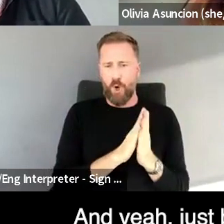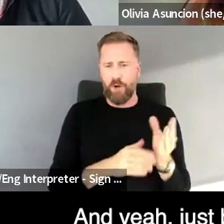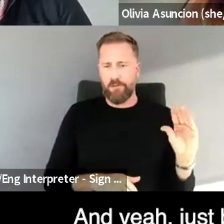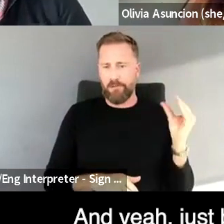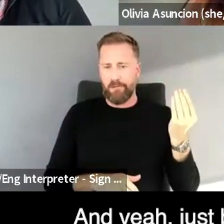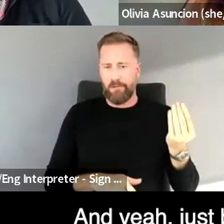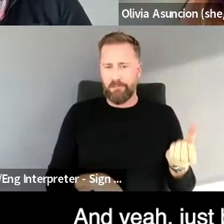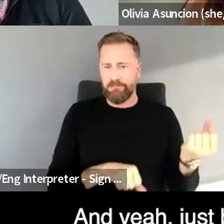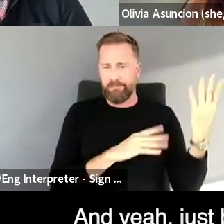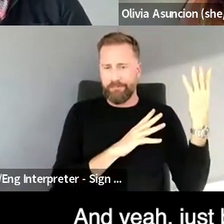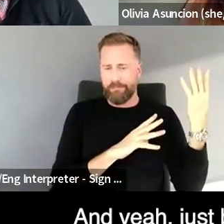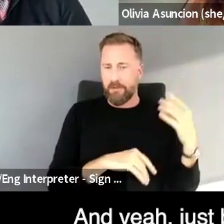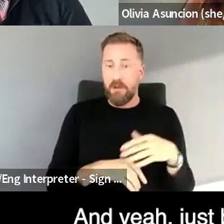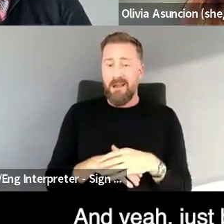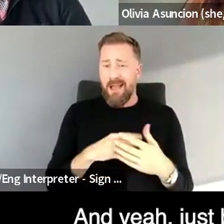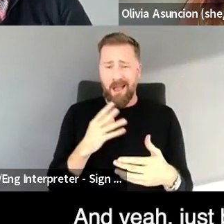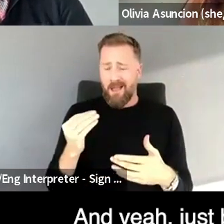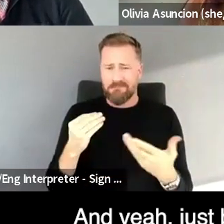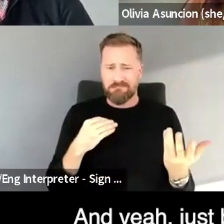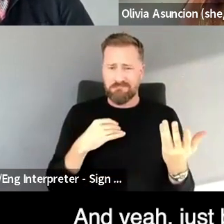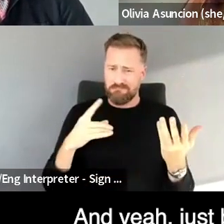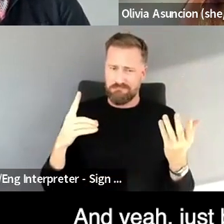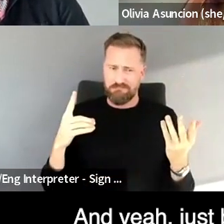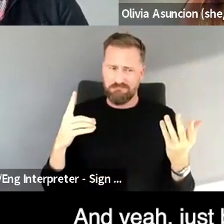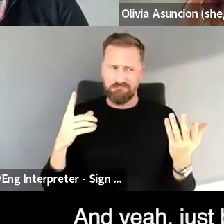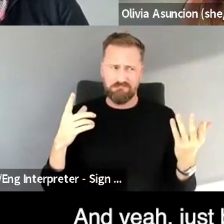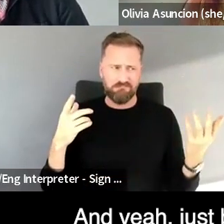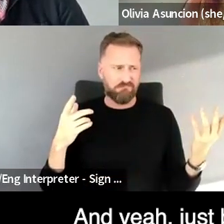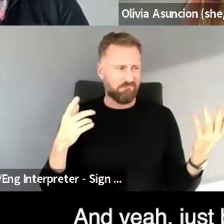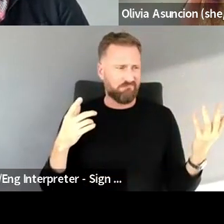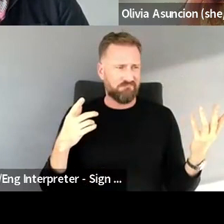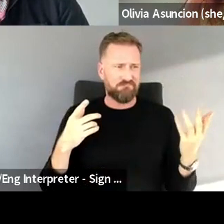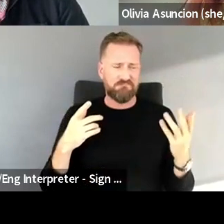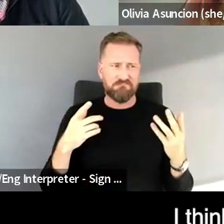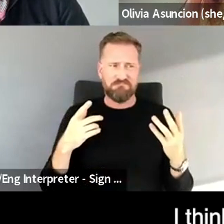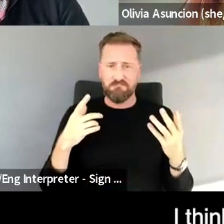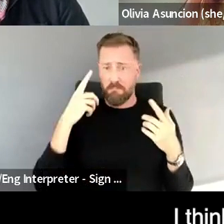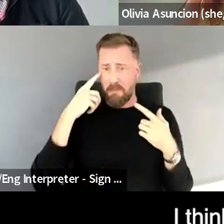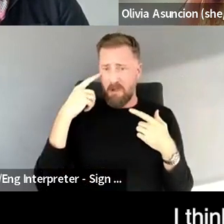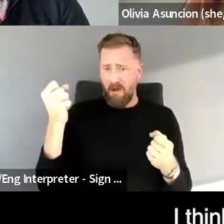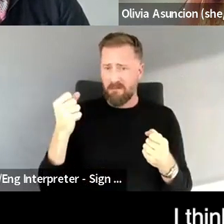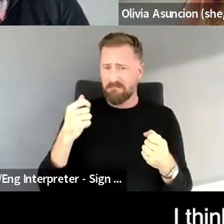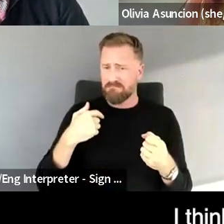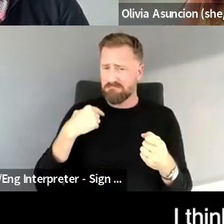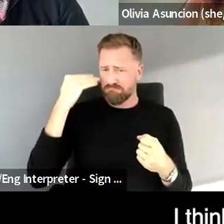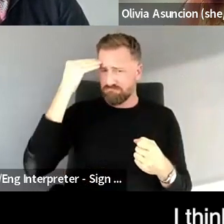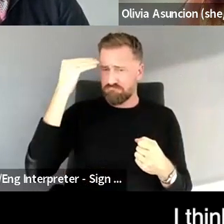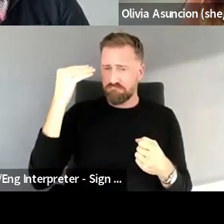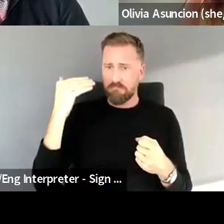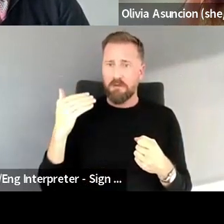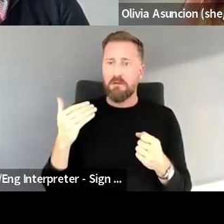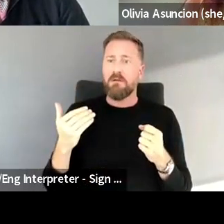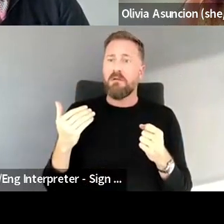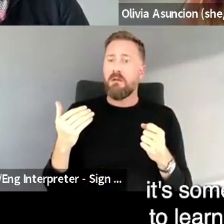and yeah, just, just, just, be confident about that. I, I think that's often,